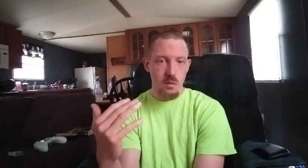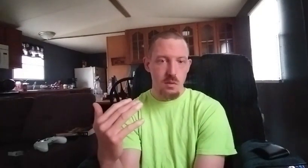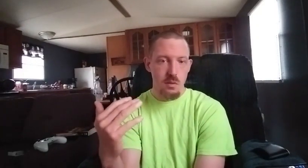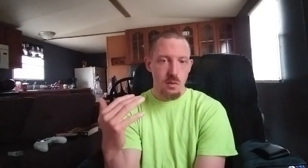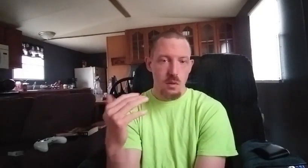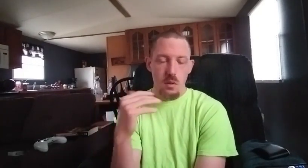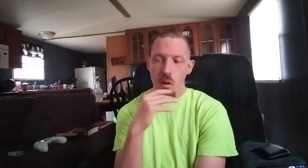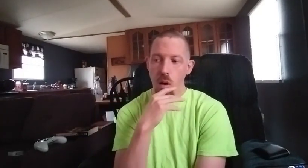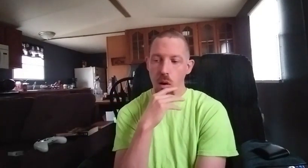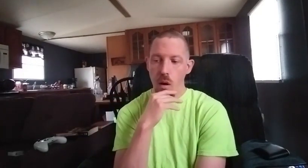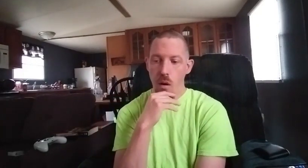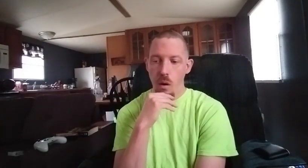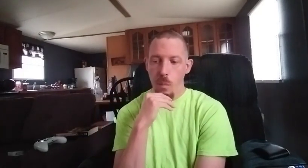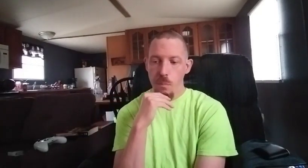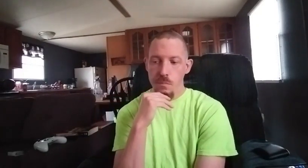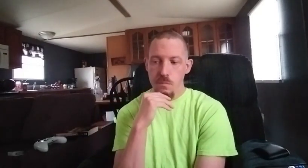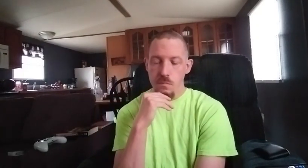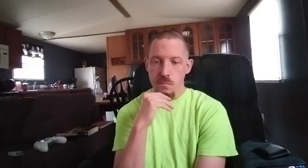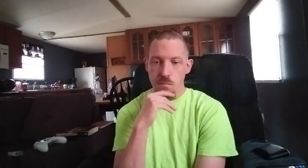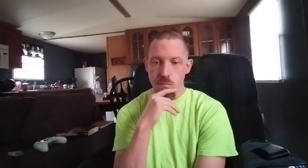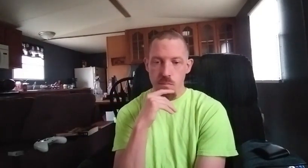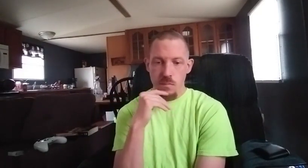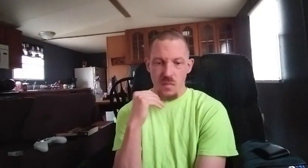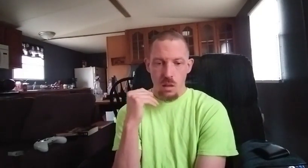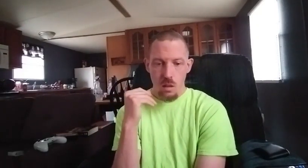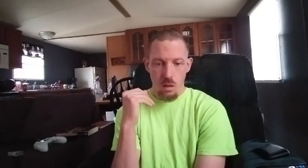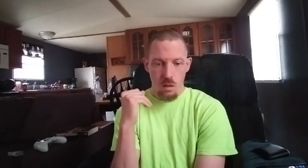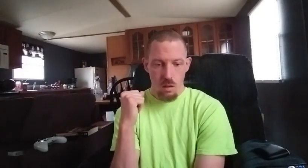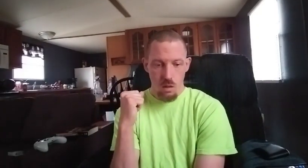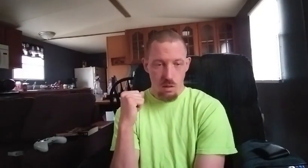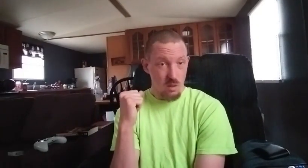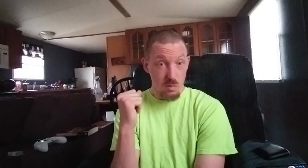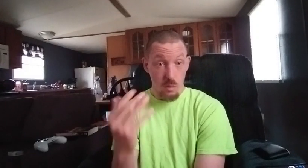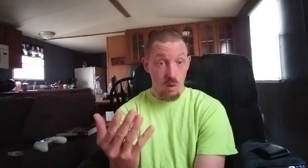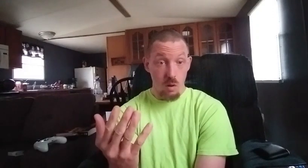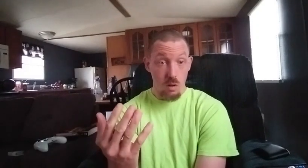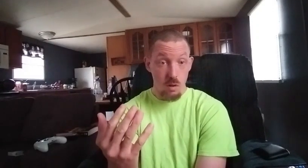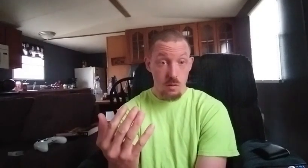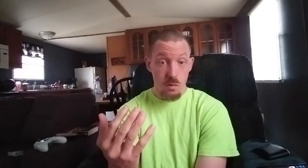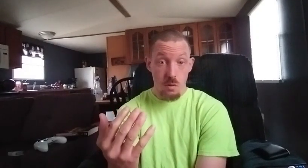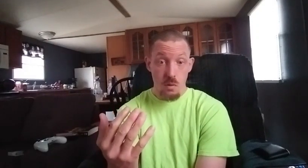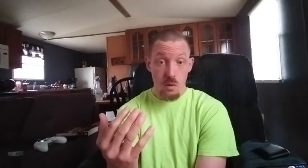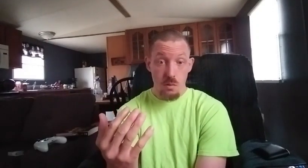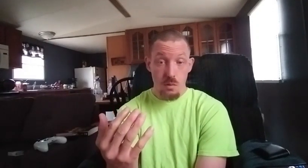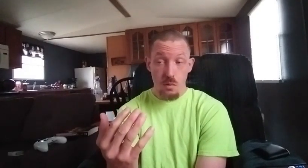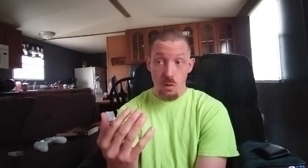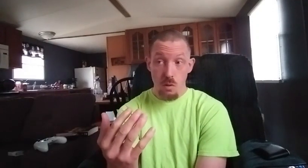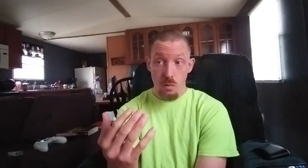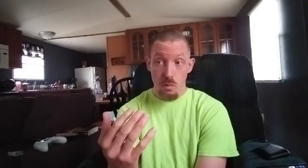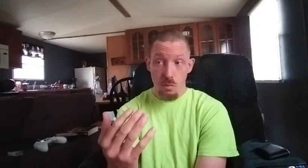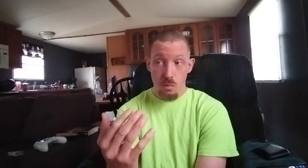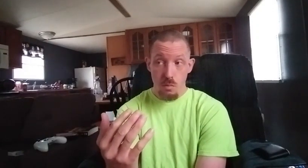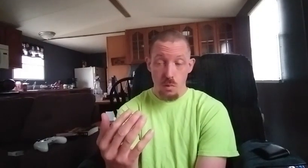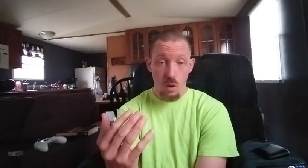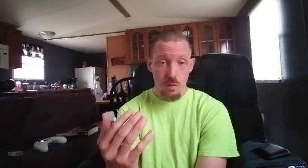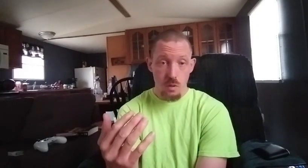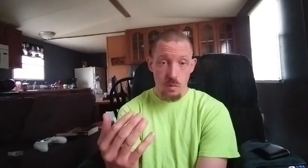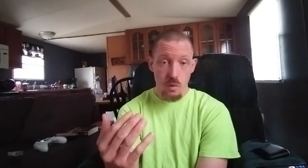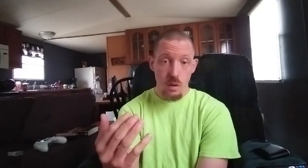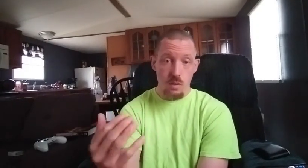sometimes I'll learn on YouTube videos to on different things